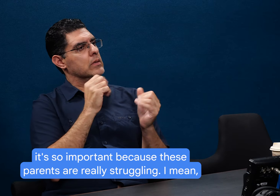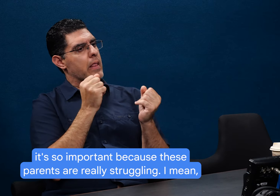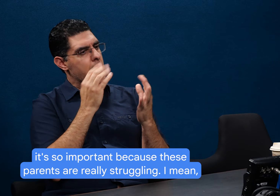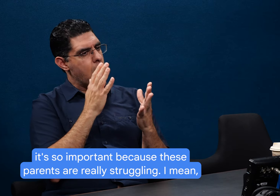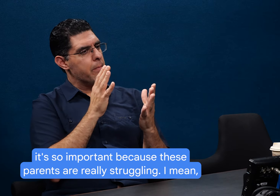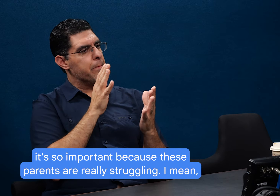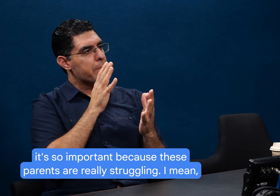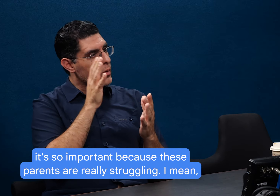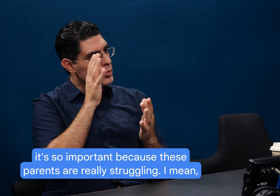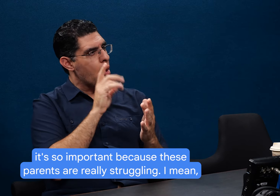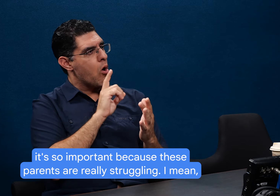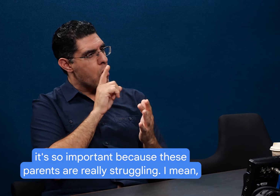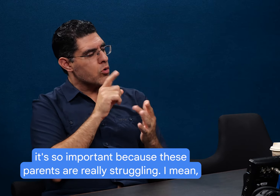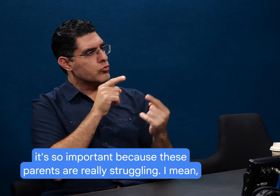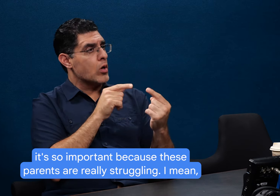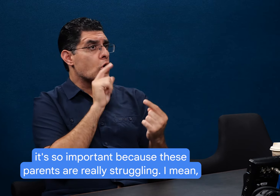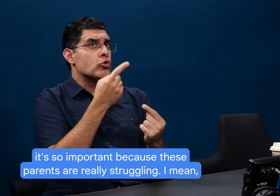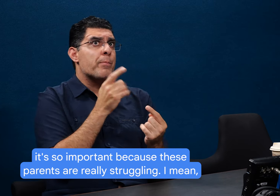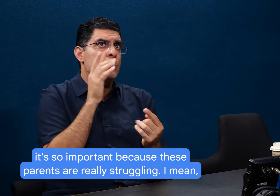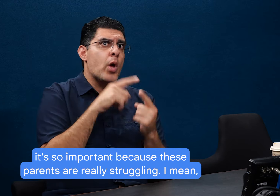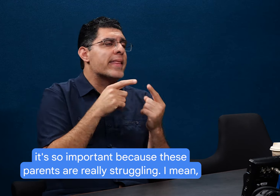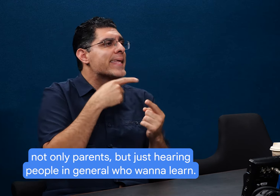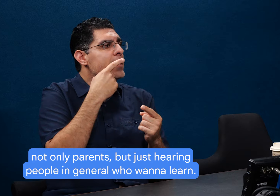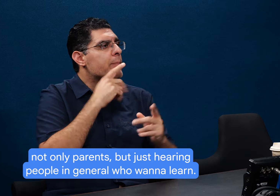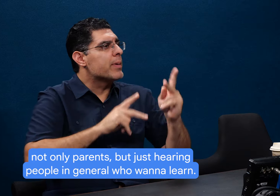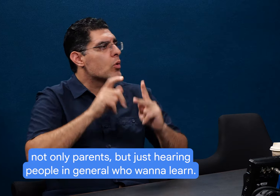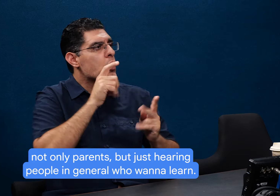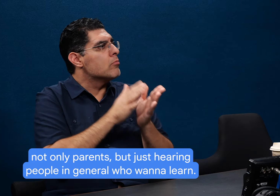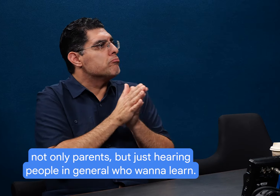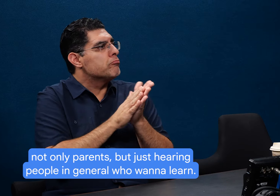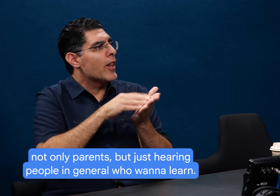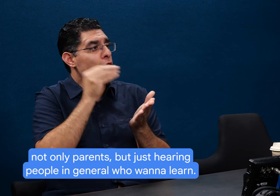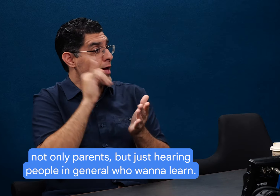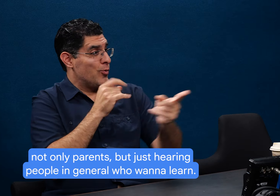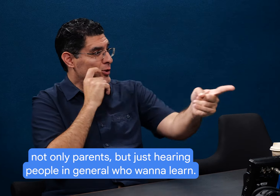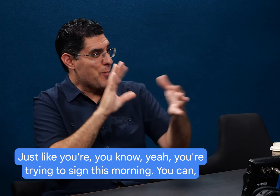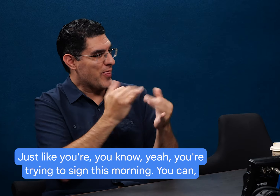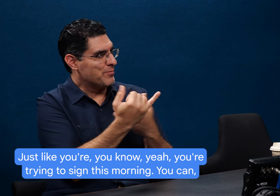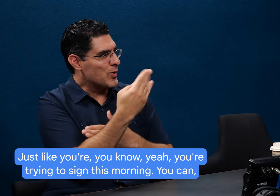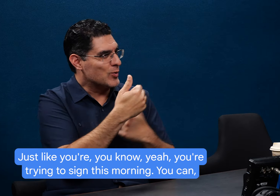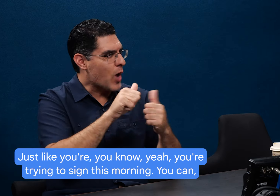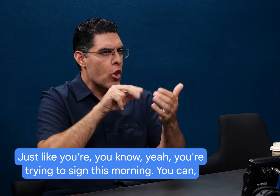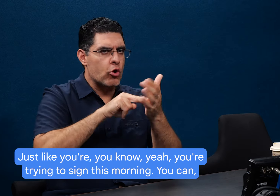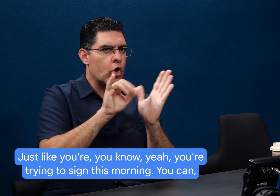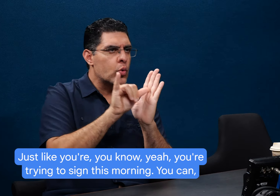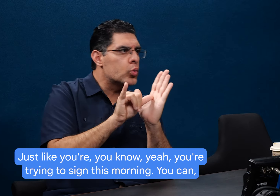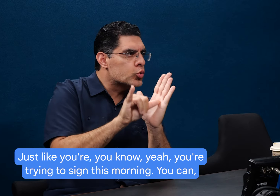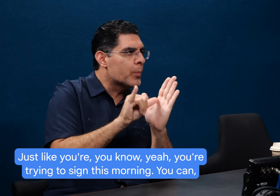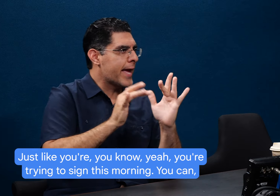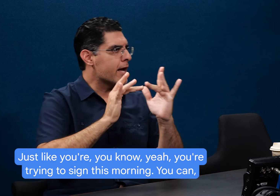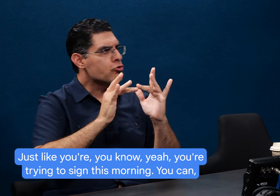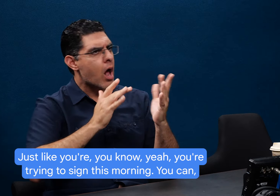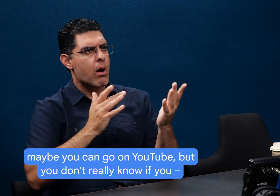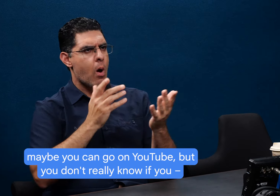um, it's so important because these parents are really struggling. mean, not only parents, but just hearing people in general who want to learn, just like you're, you know, you're trying to